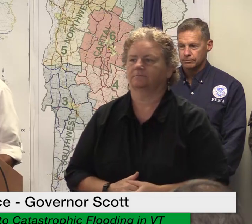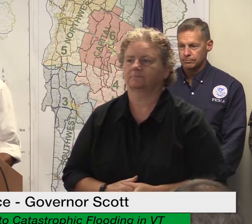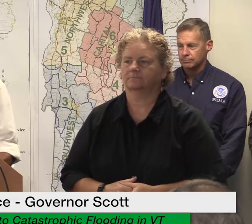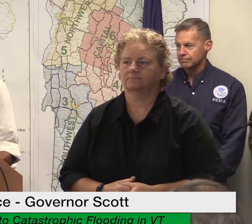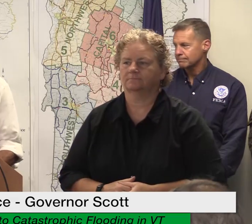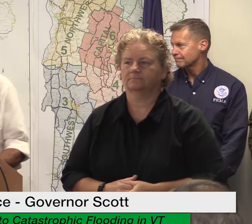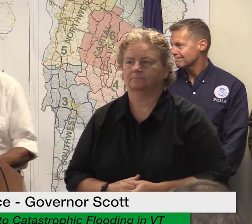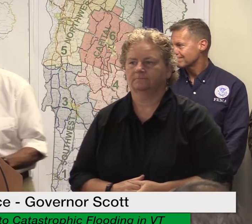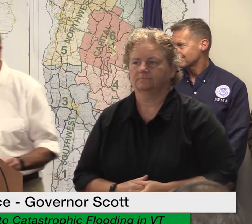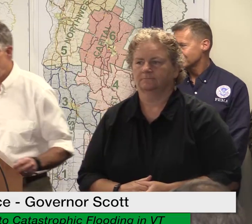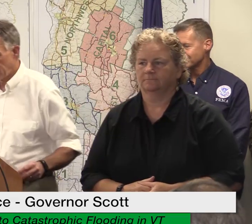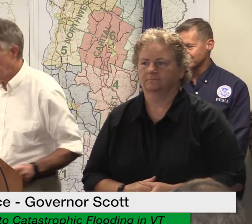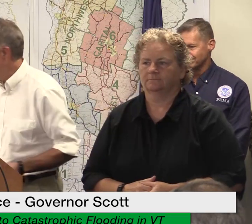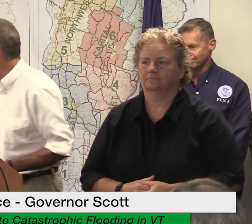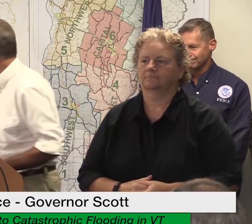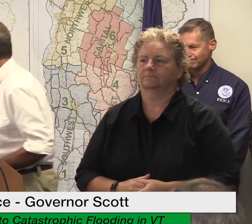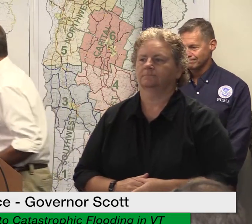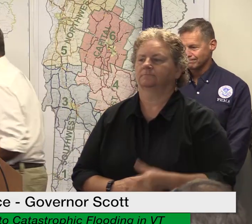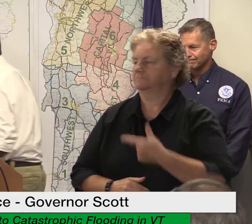morrison